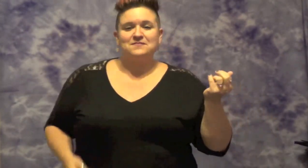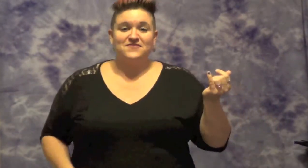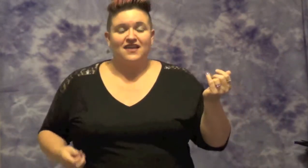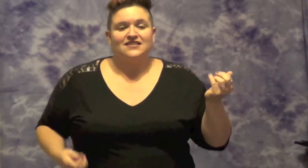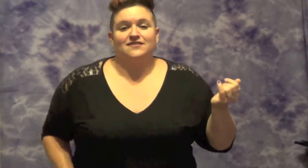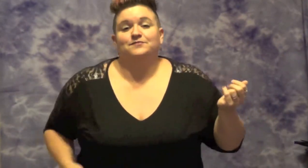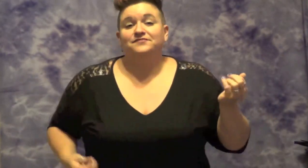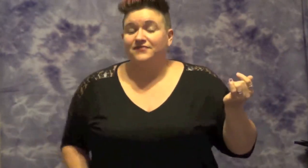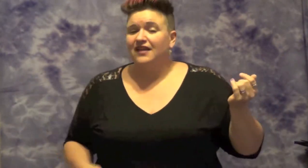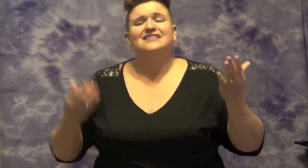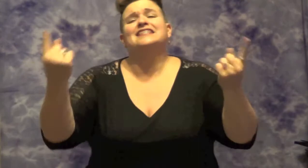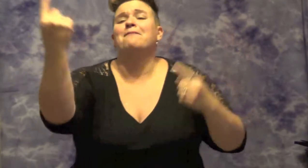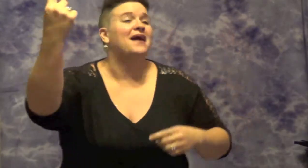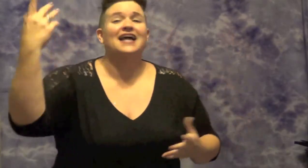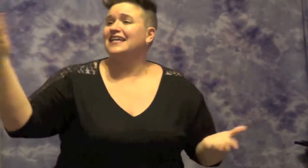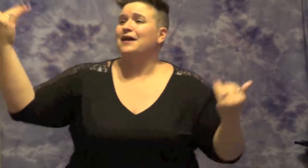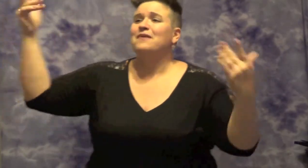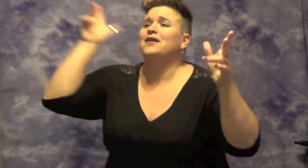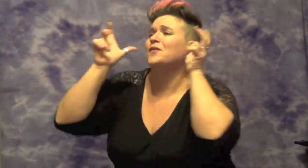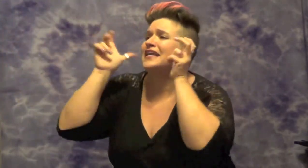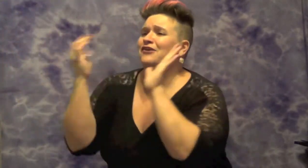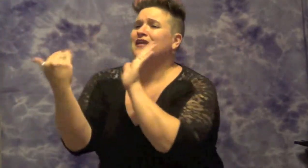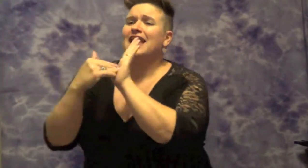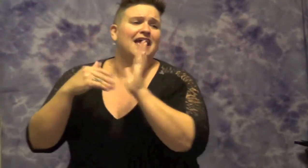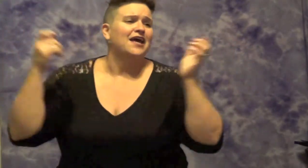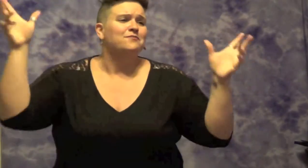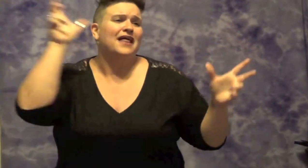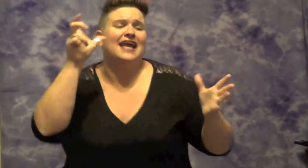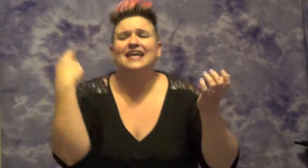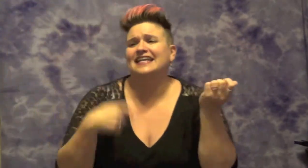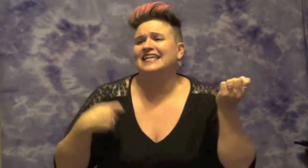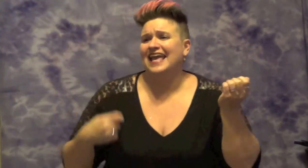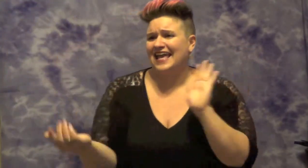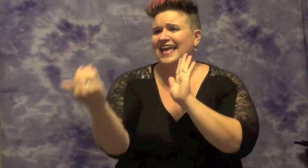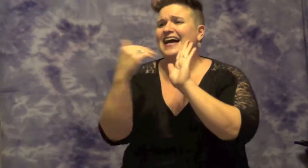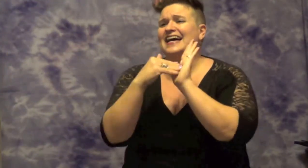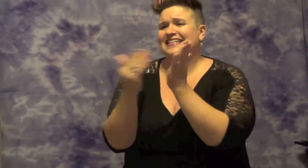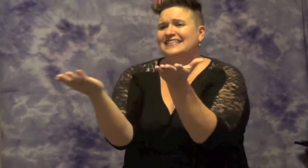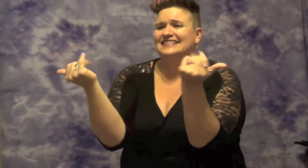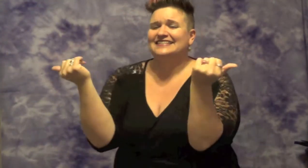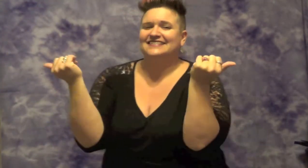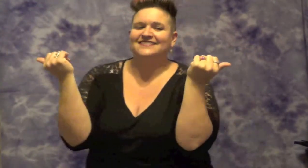Somebody play it again, play it again, play it again For